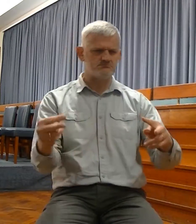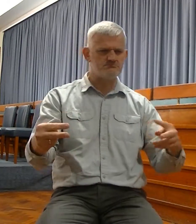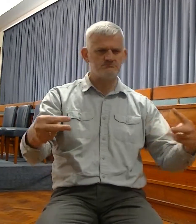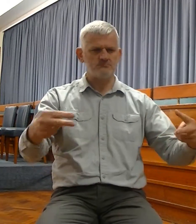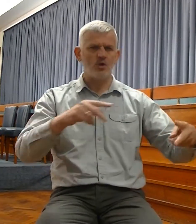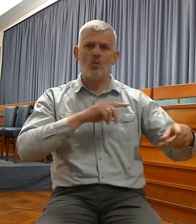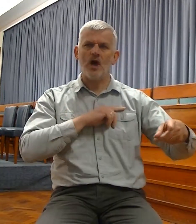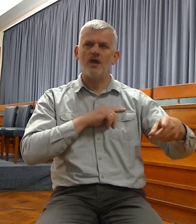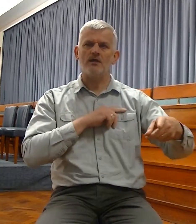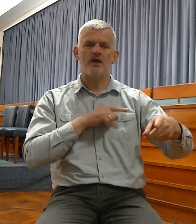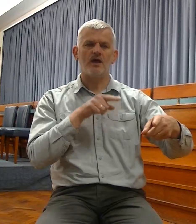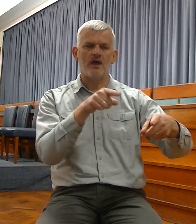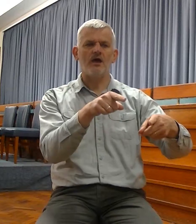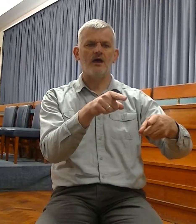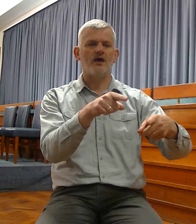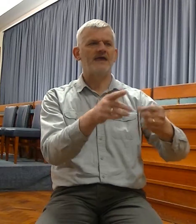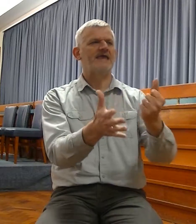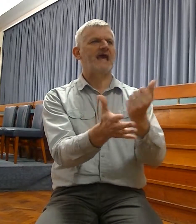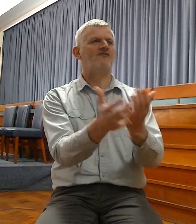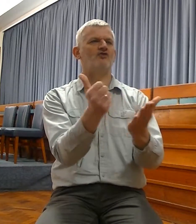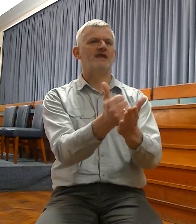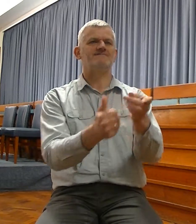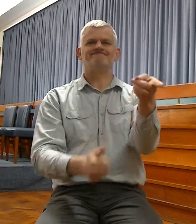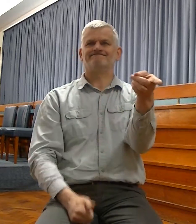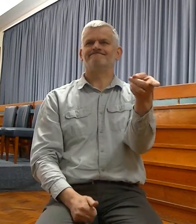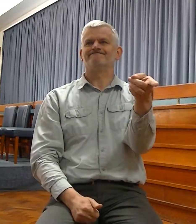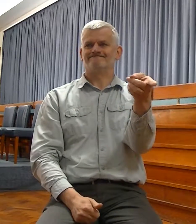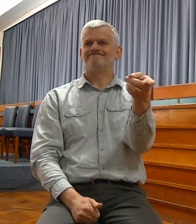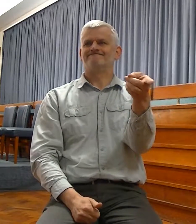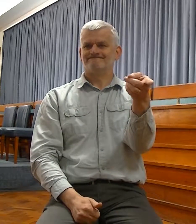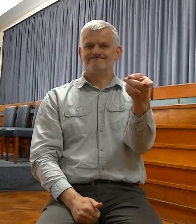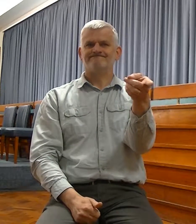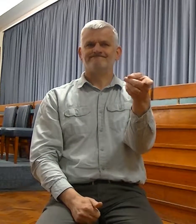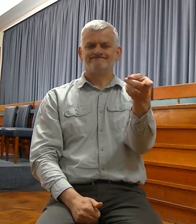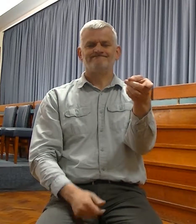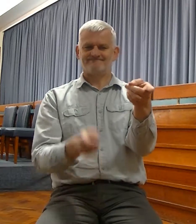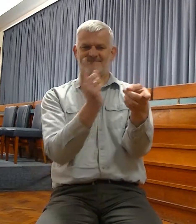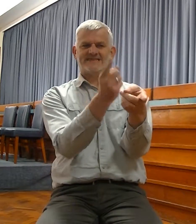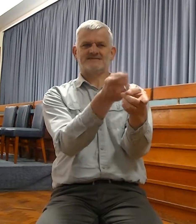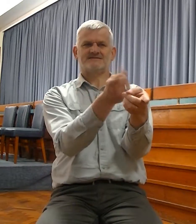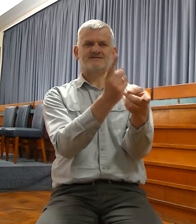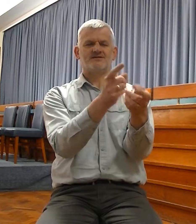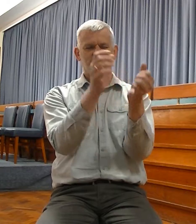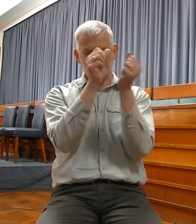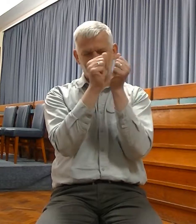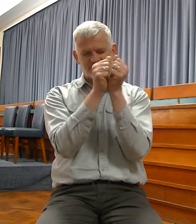of Calvary. That is the place we focus on. Christ there, outside Jerusalem,